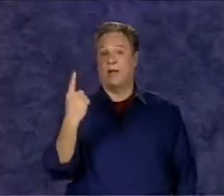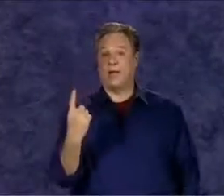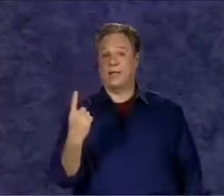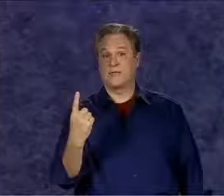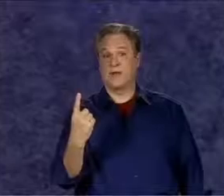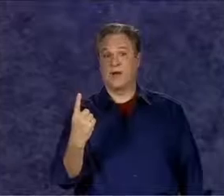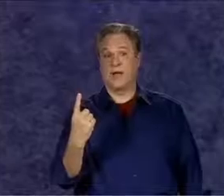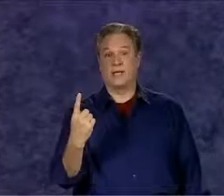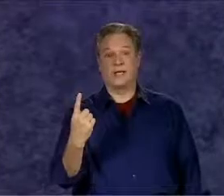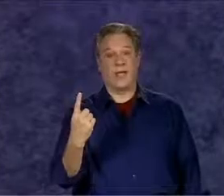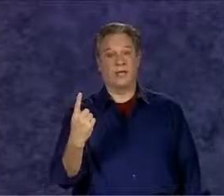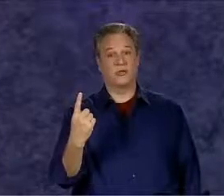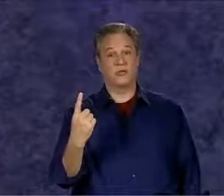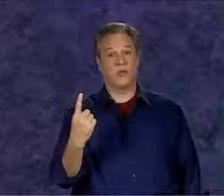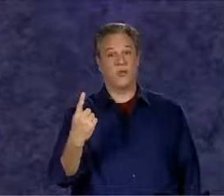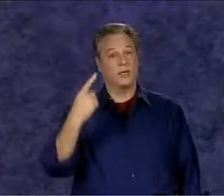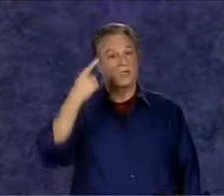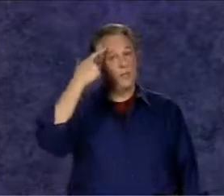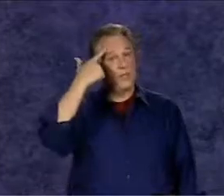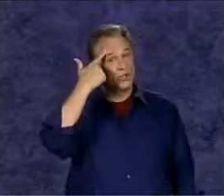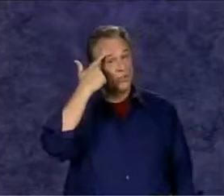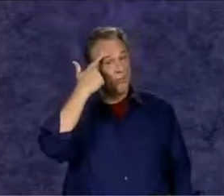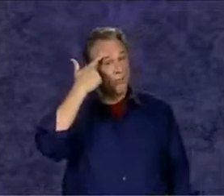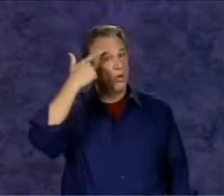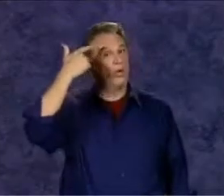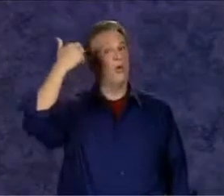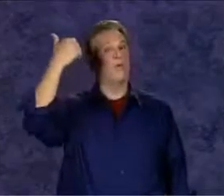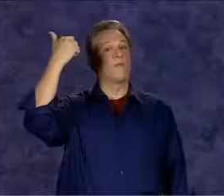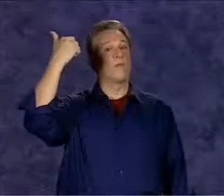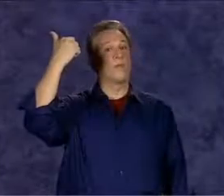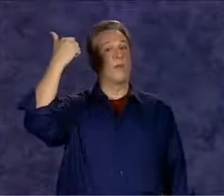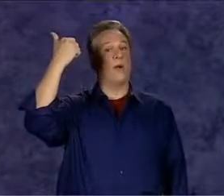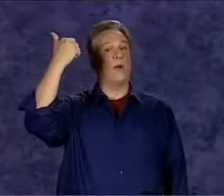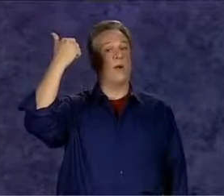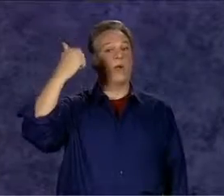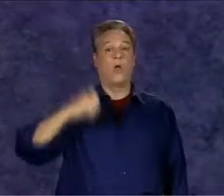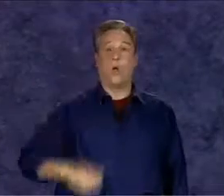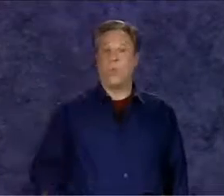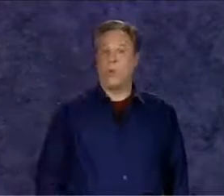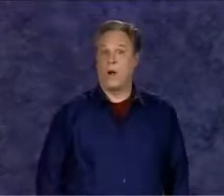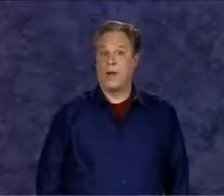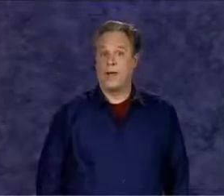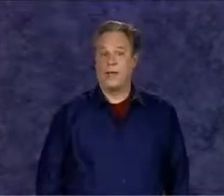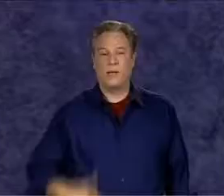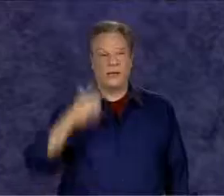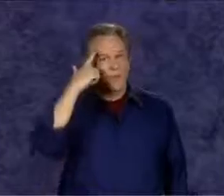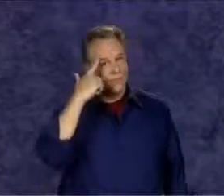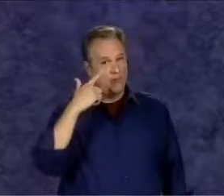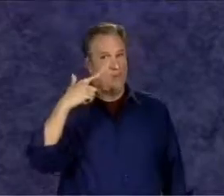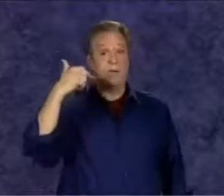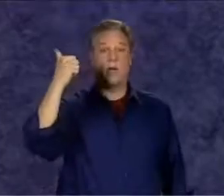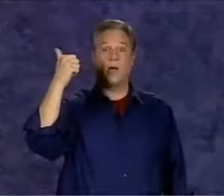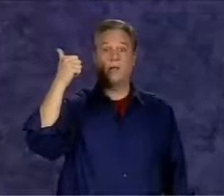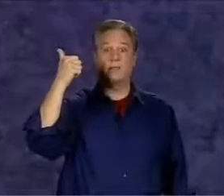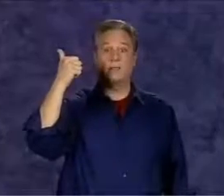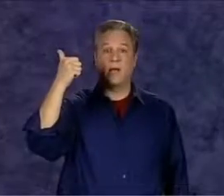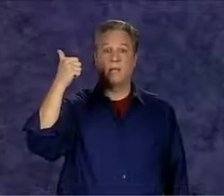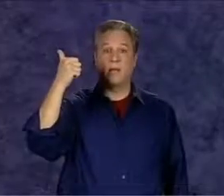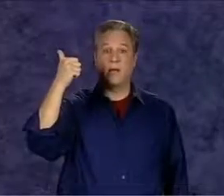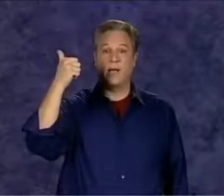sign for or for what reason that you pull from your brain why because time's running